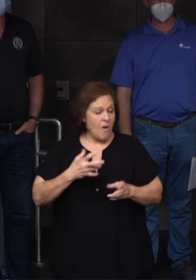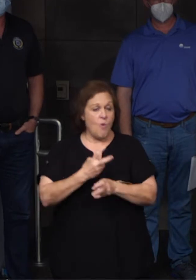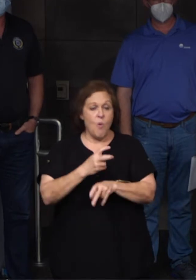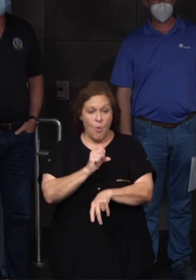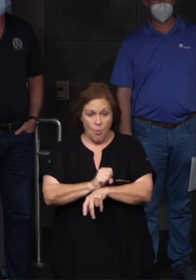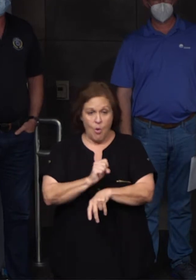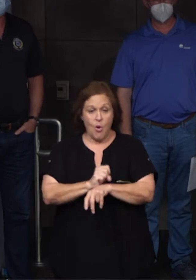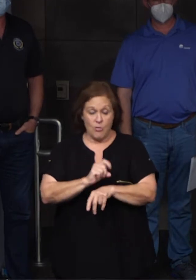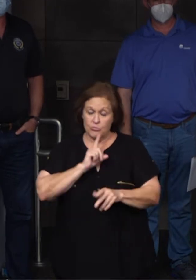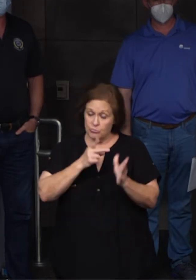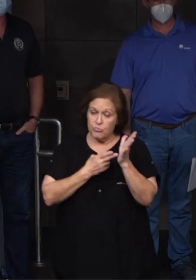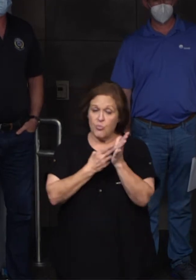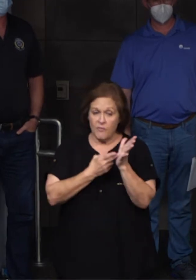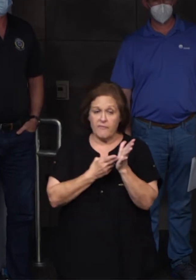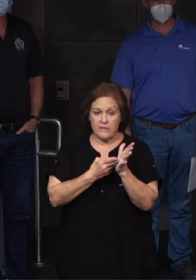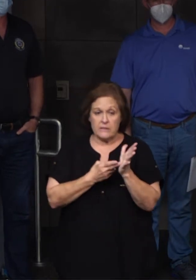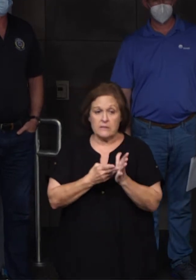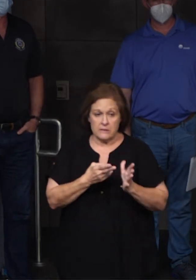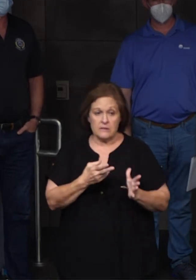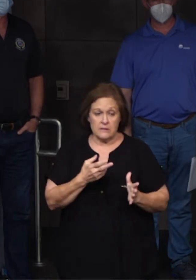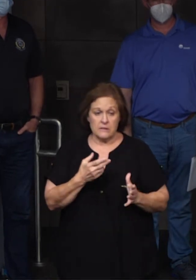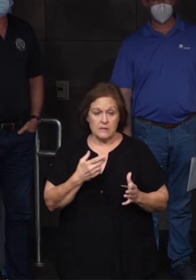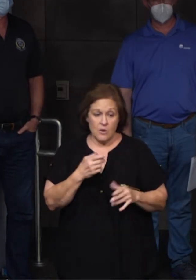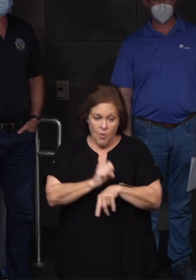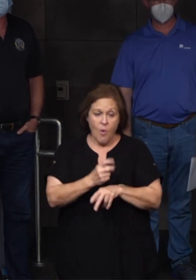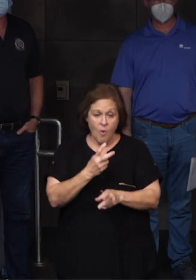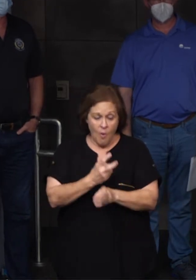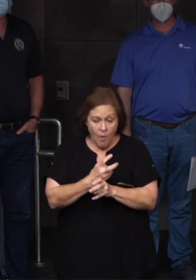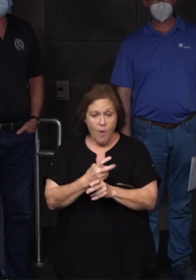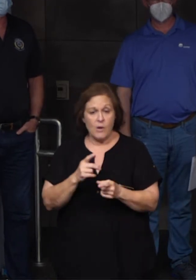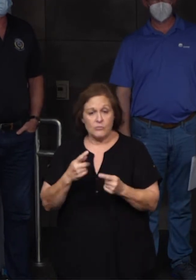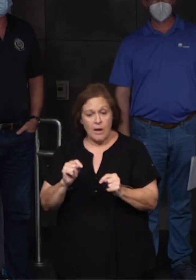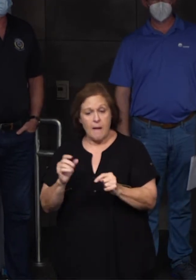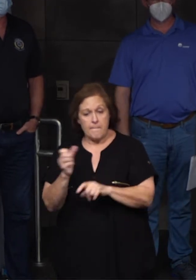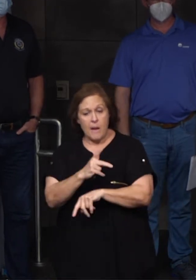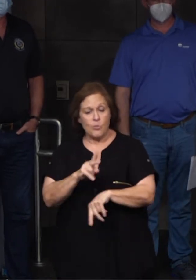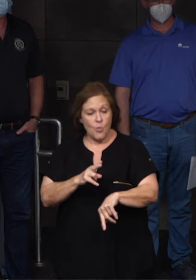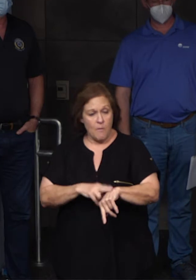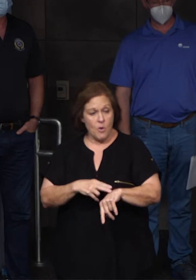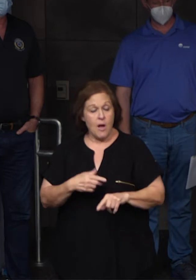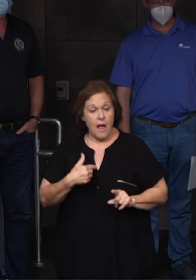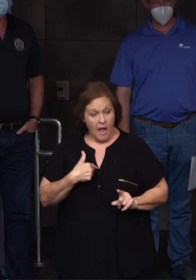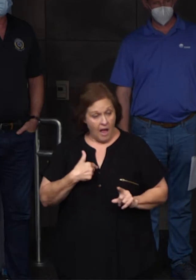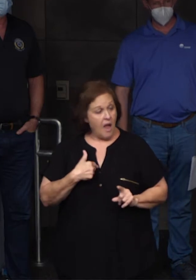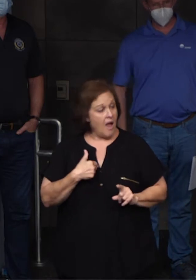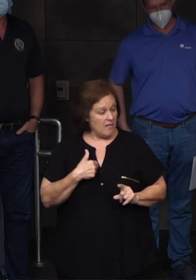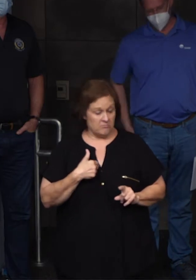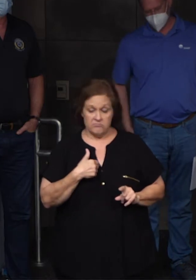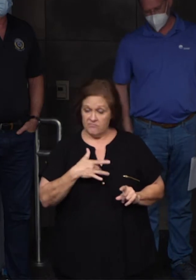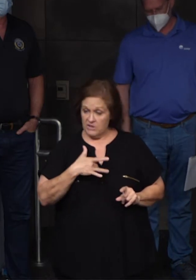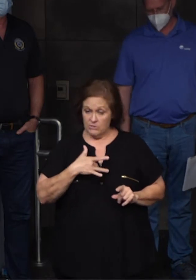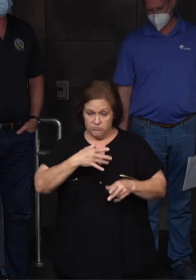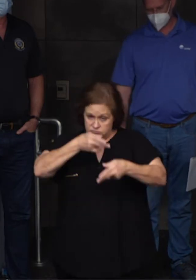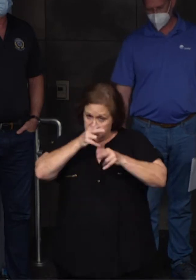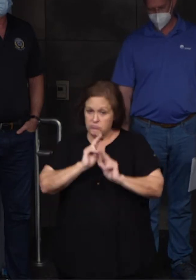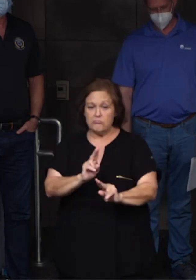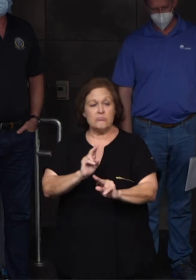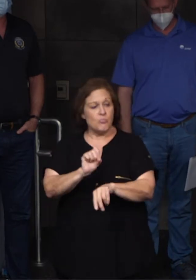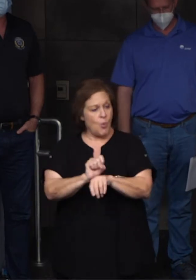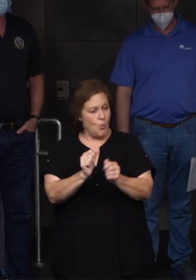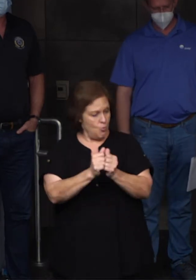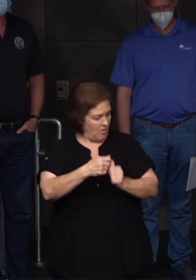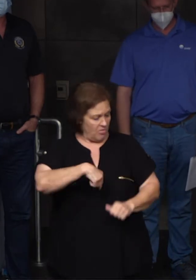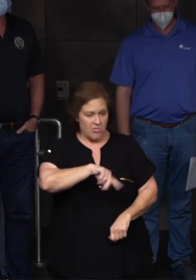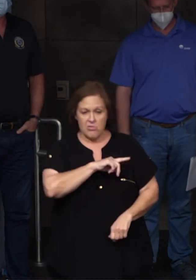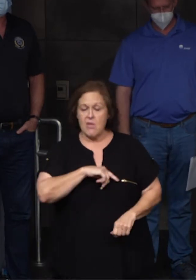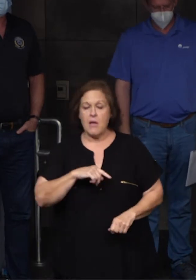tell you that truthfully to put us back together again. So for me, I'm honored to be working alongside of you. We will get to